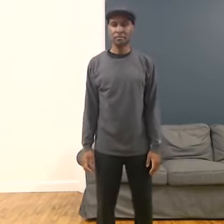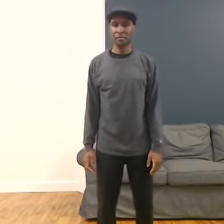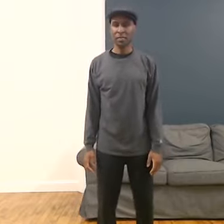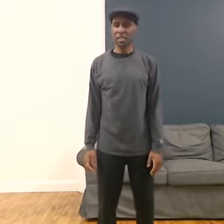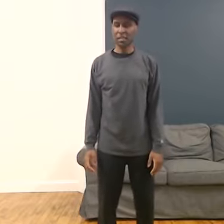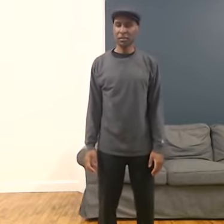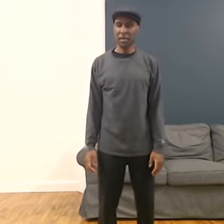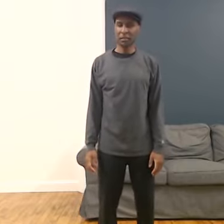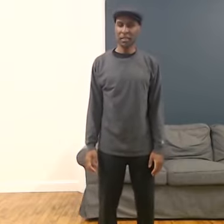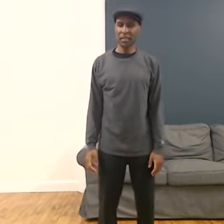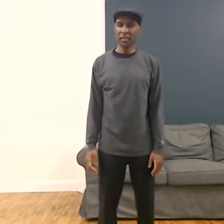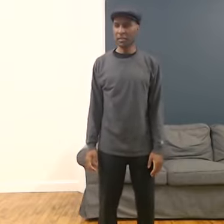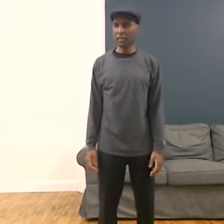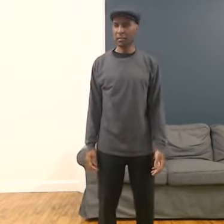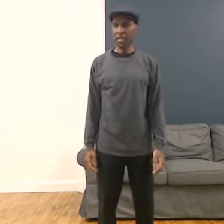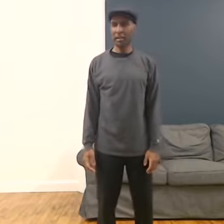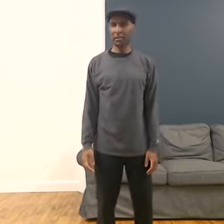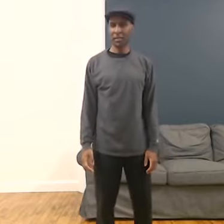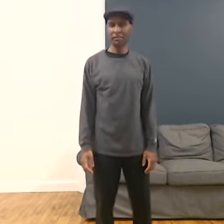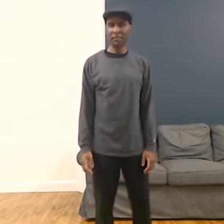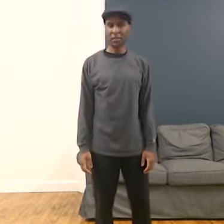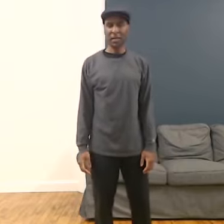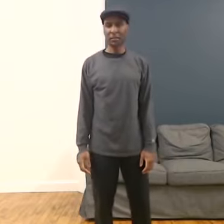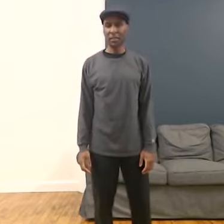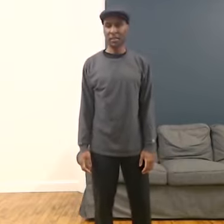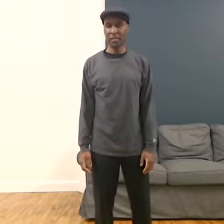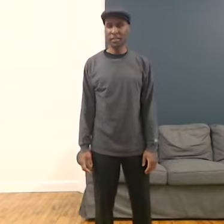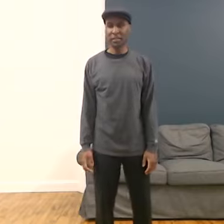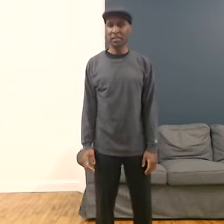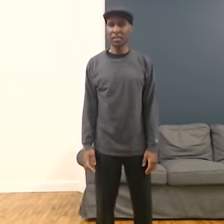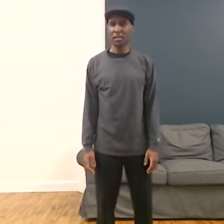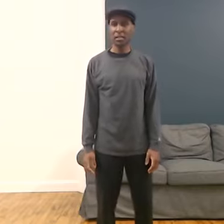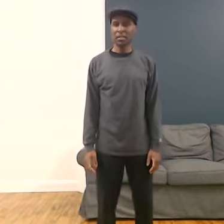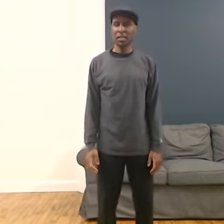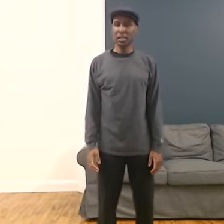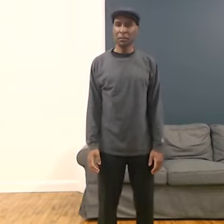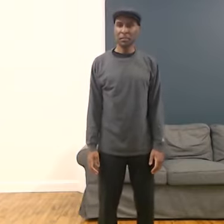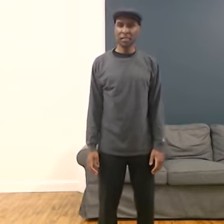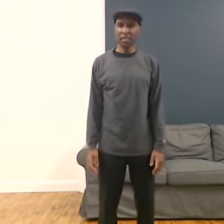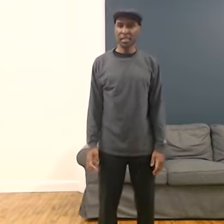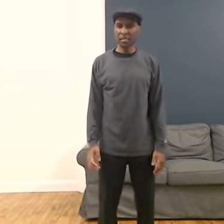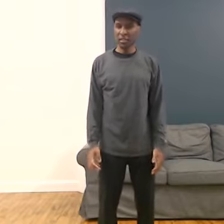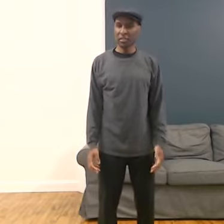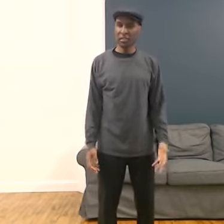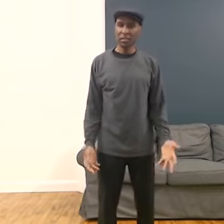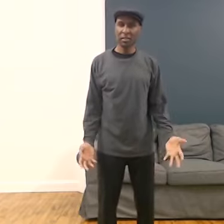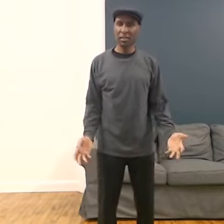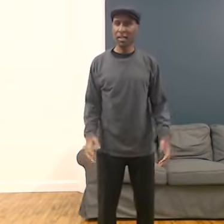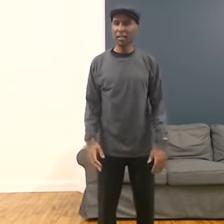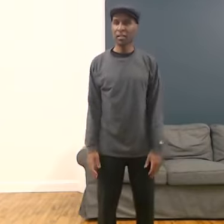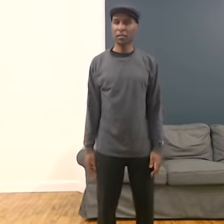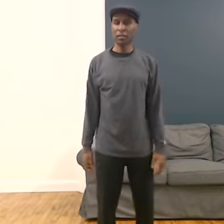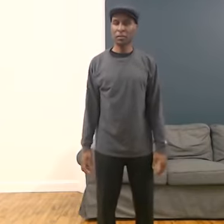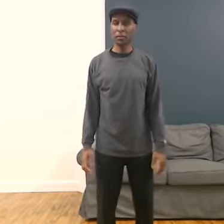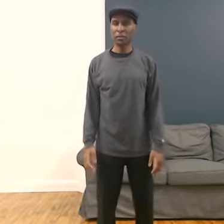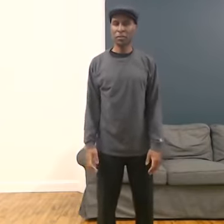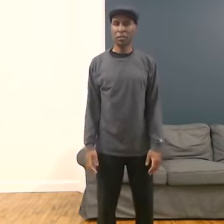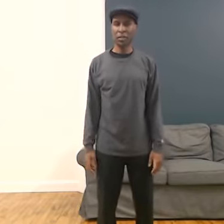But at times there might be some tapping. There might be a time where you stand still. And I'll let you know when those are